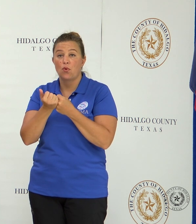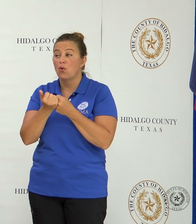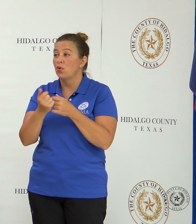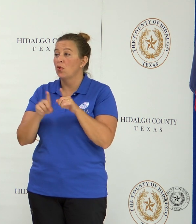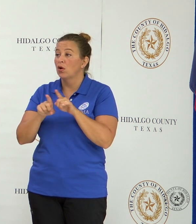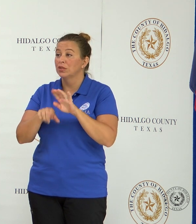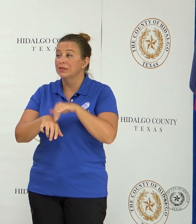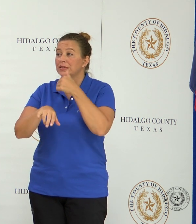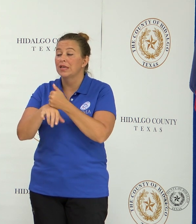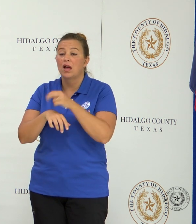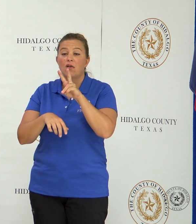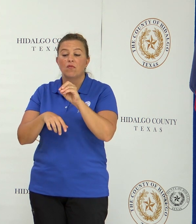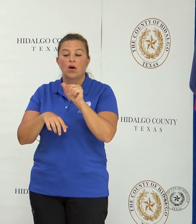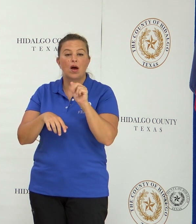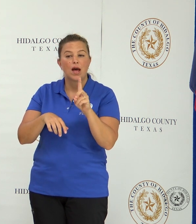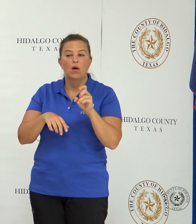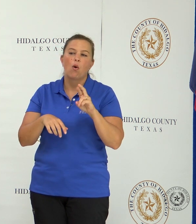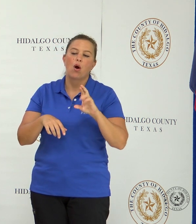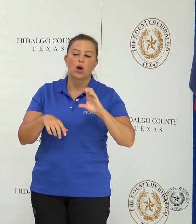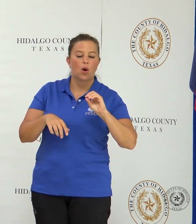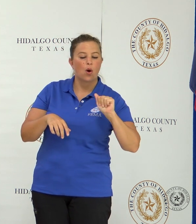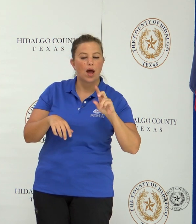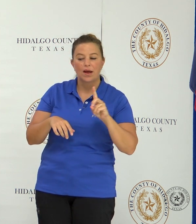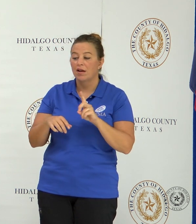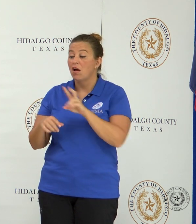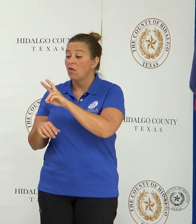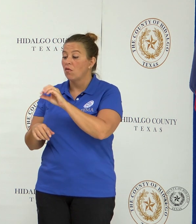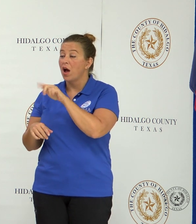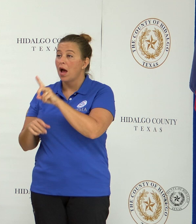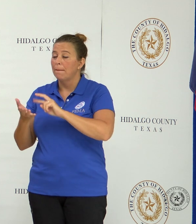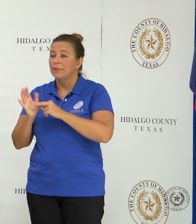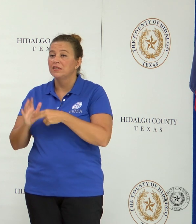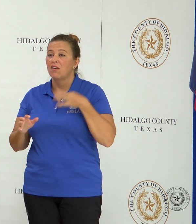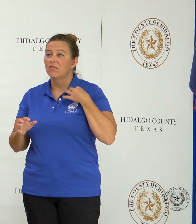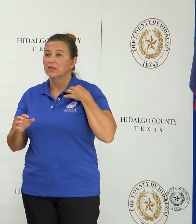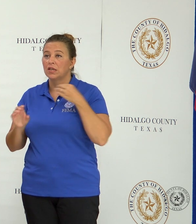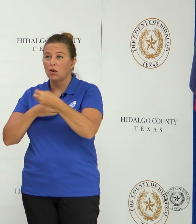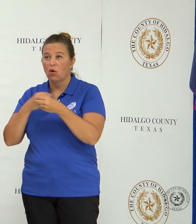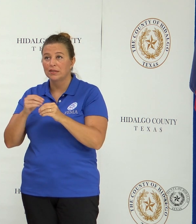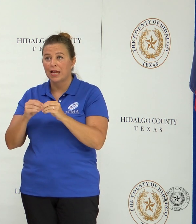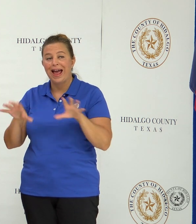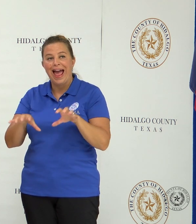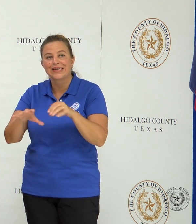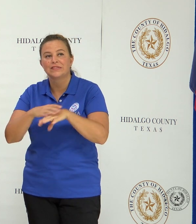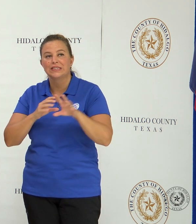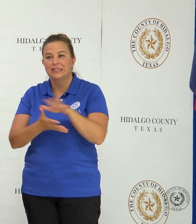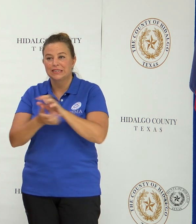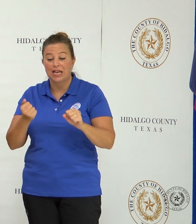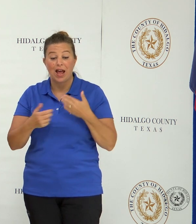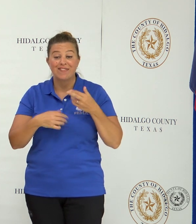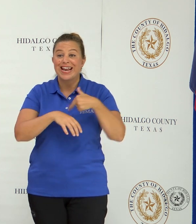to form a VOAD or COAD, and VOAD is a Voluntary Organizations Active in Disaster. There's a national